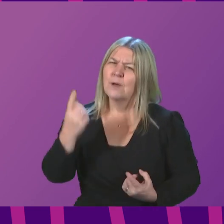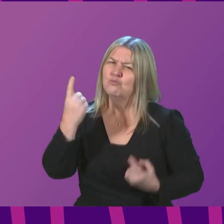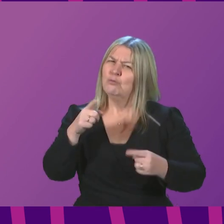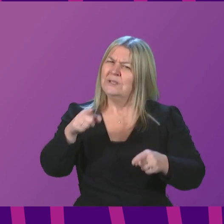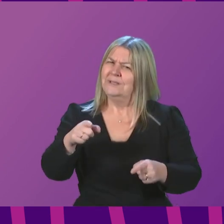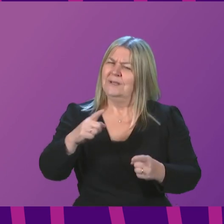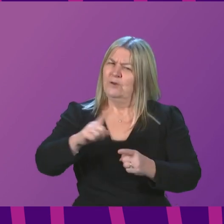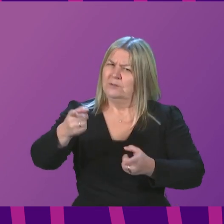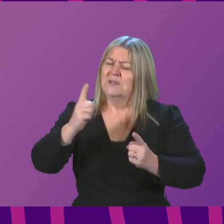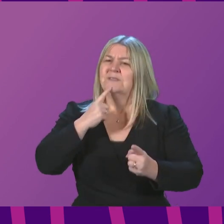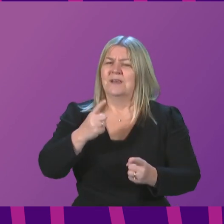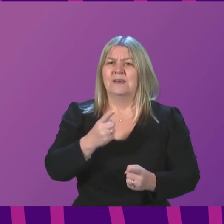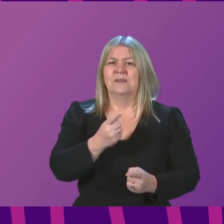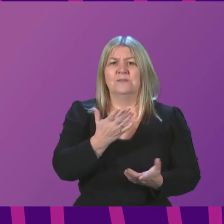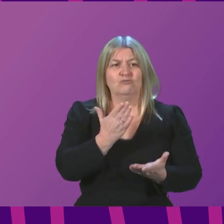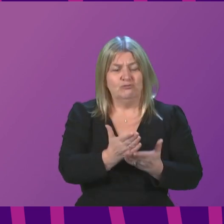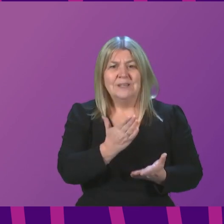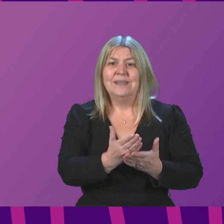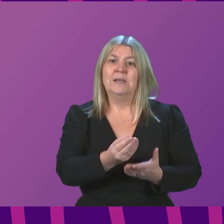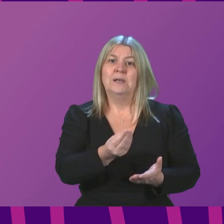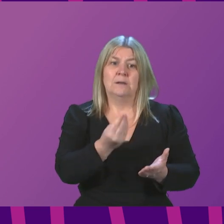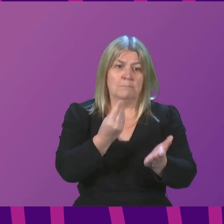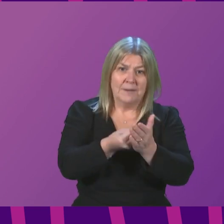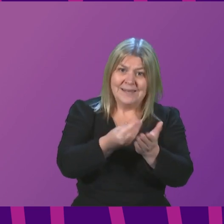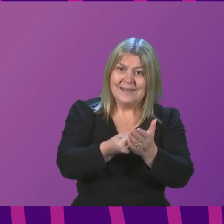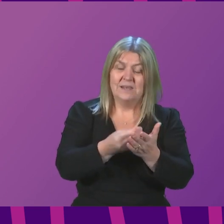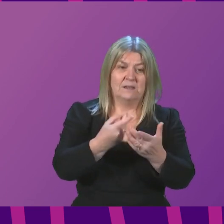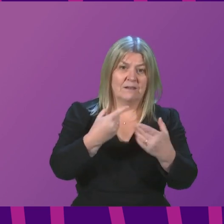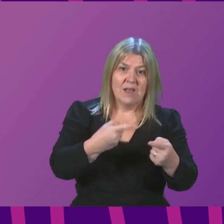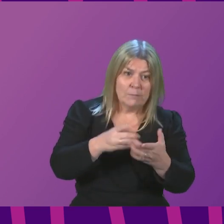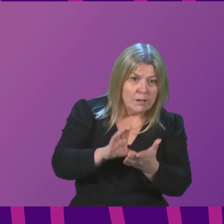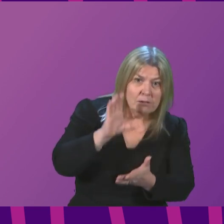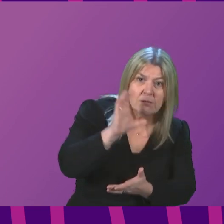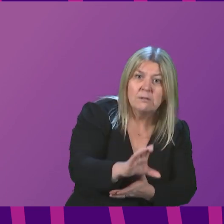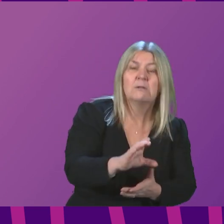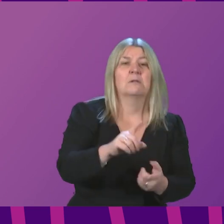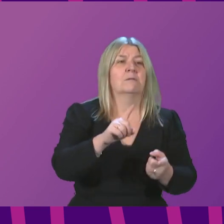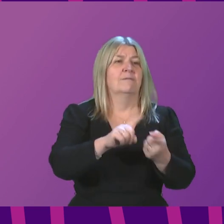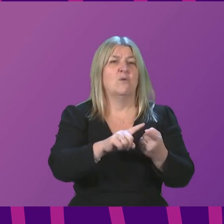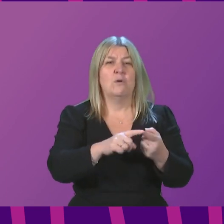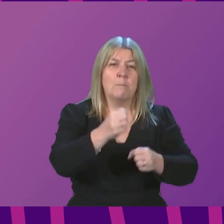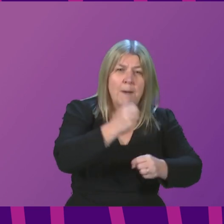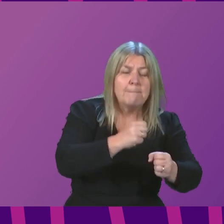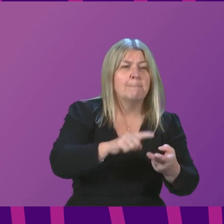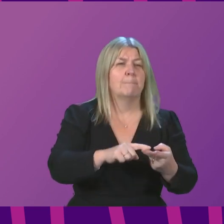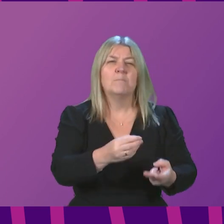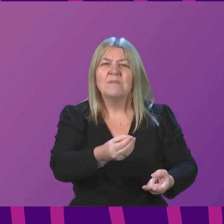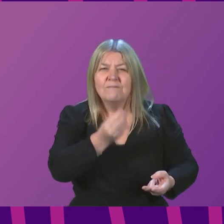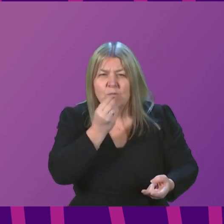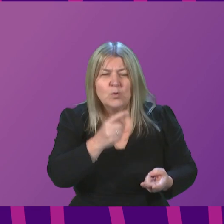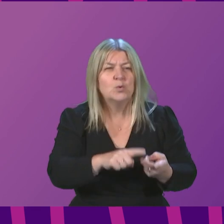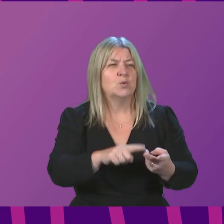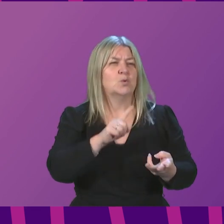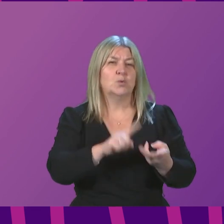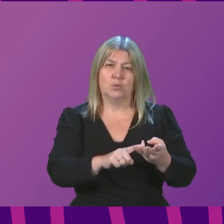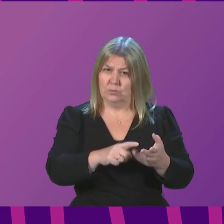will be allocated on the same basis as before. Businesses that do not pay business rates such as floating hotels and